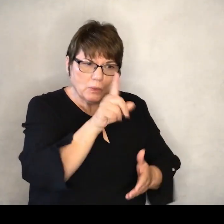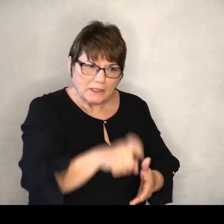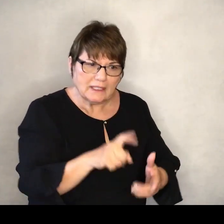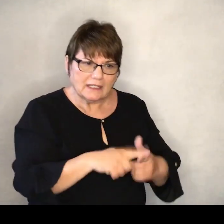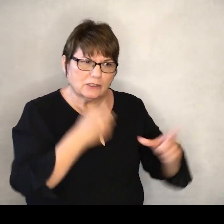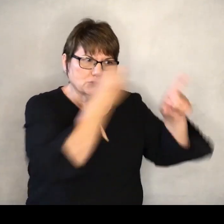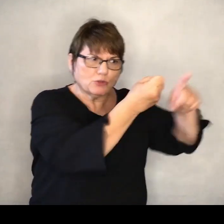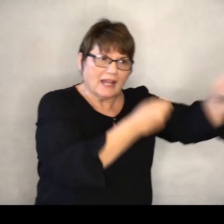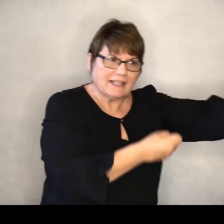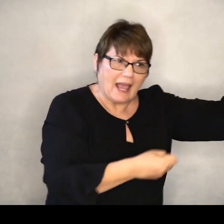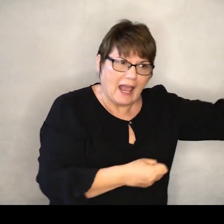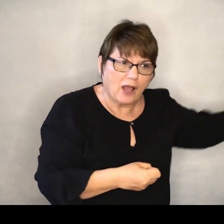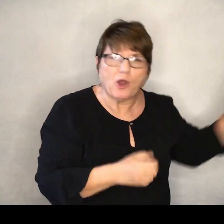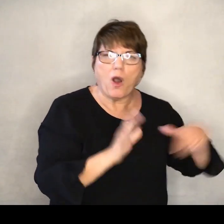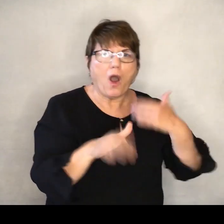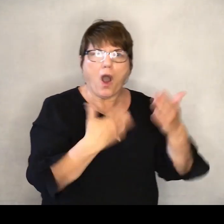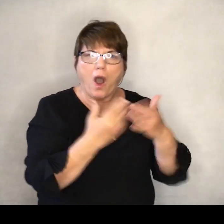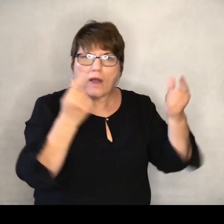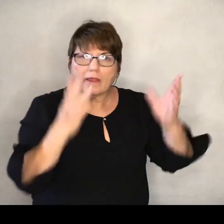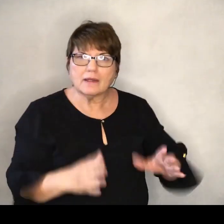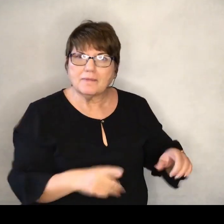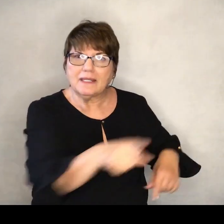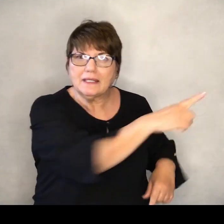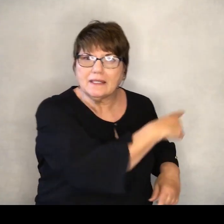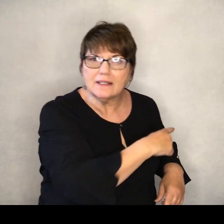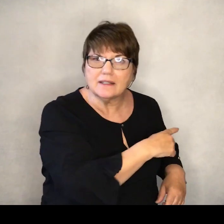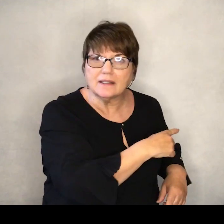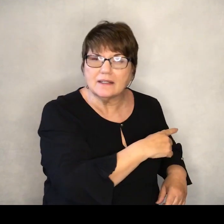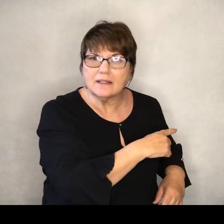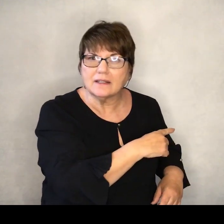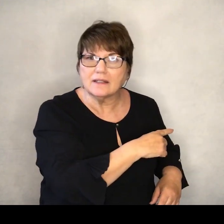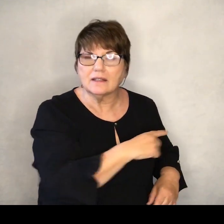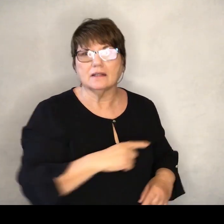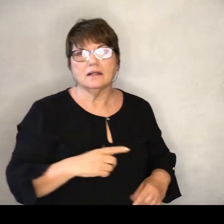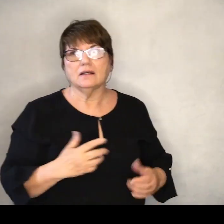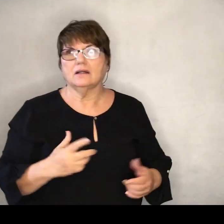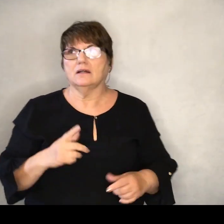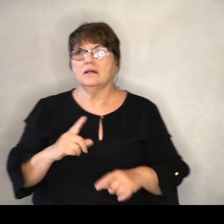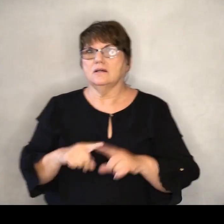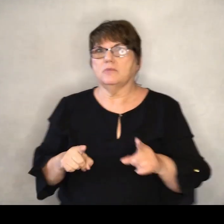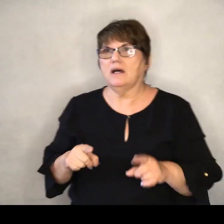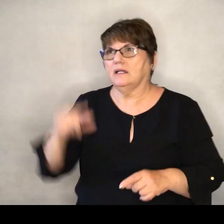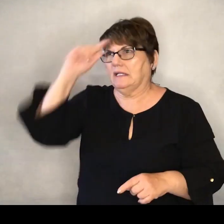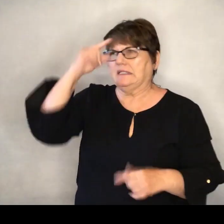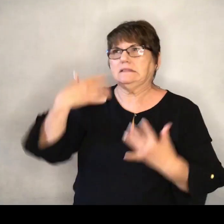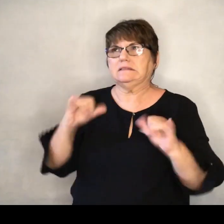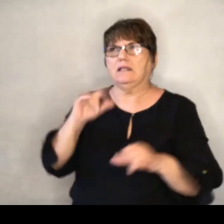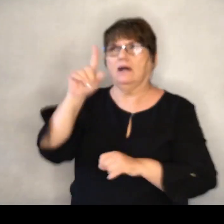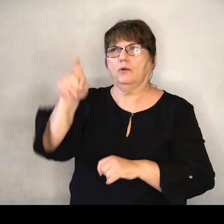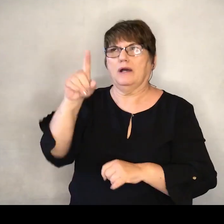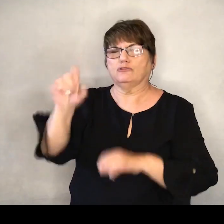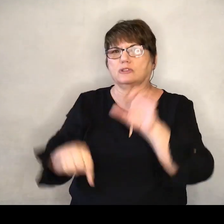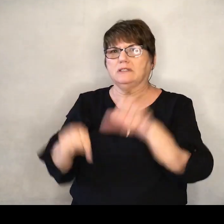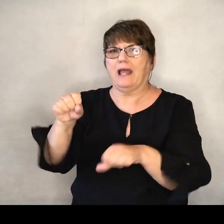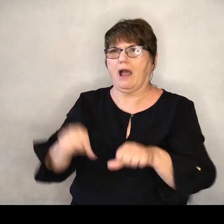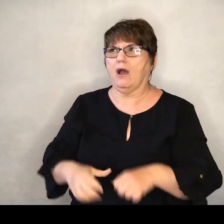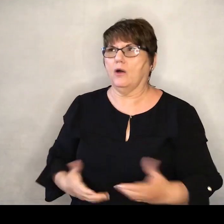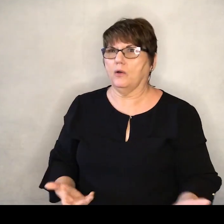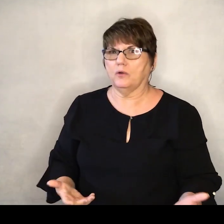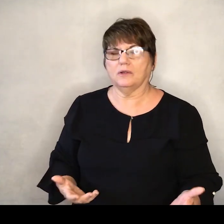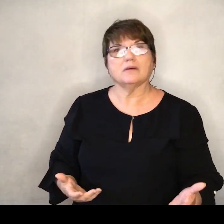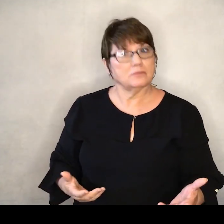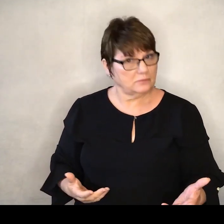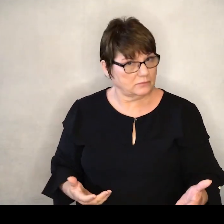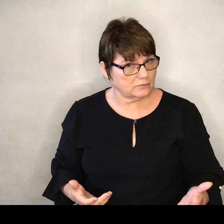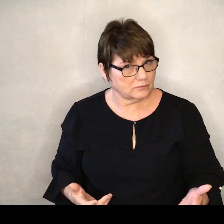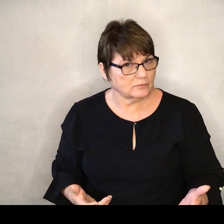strike down every single Midianite. But apparently, that's not enough for Gideon. So, this story actually goes